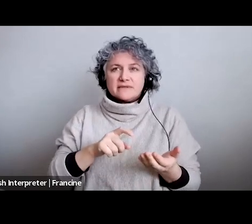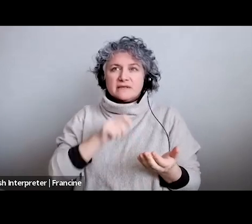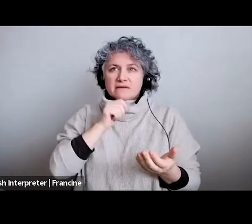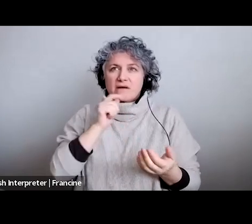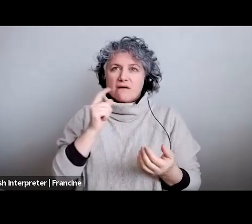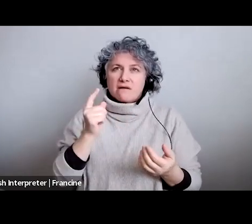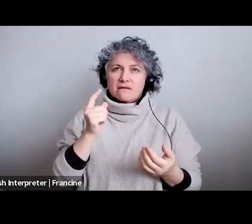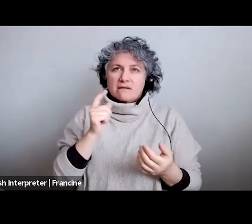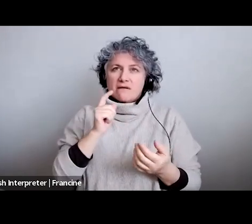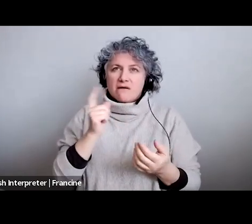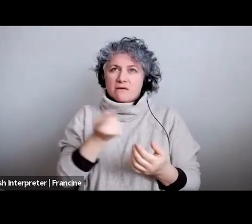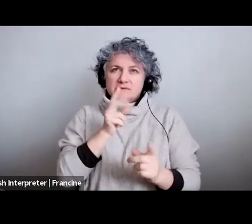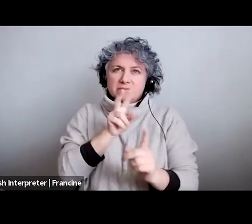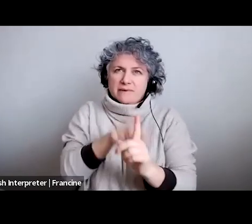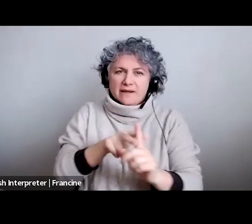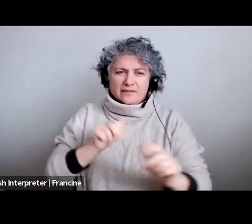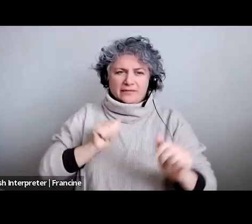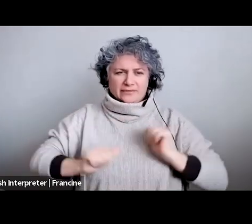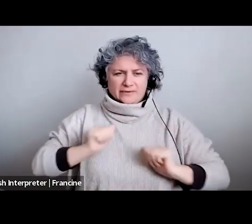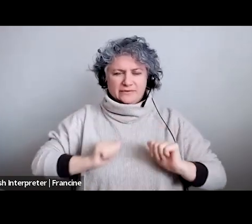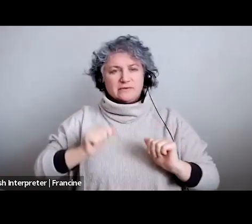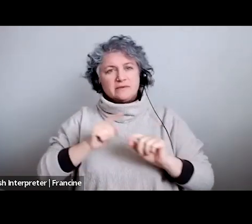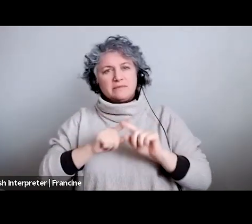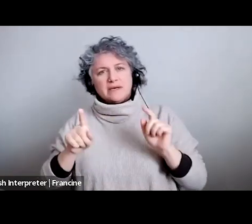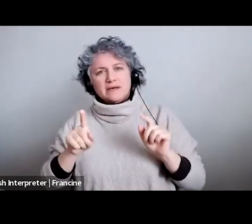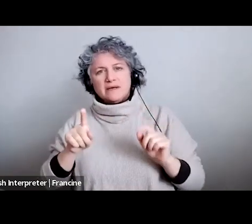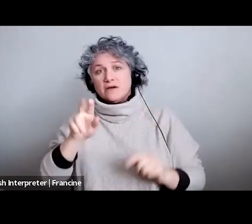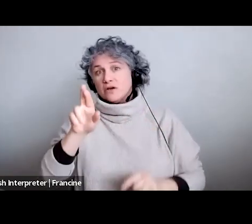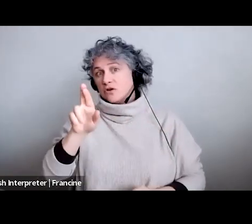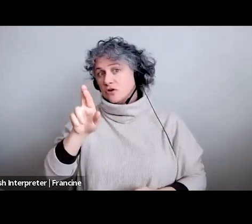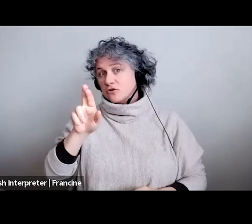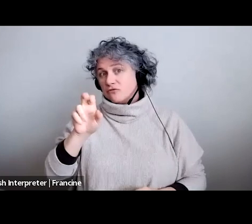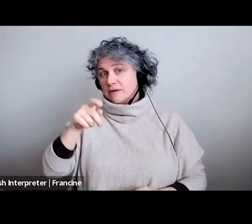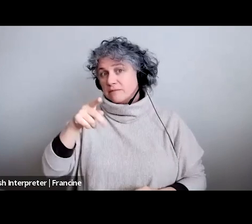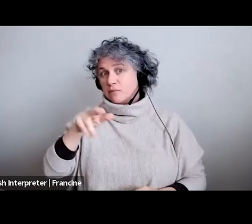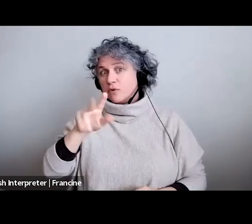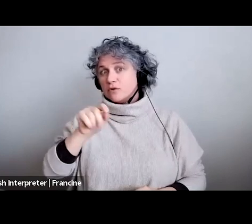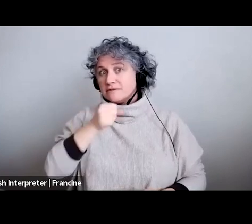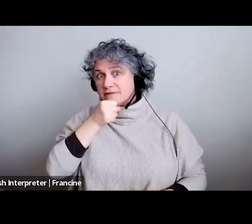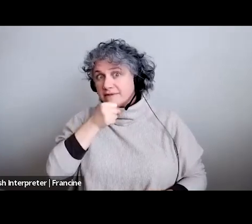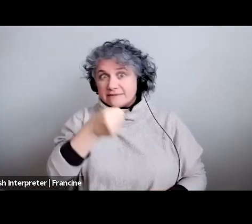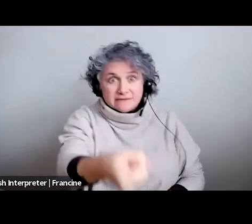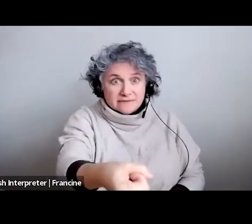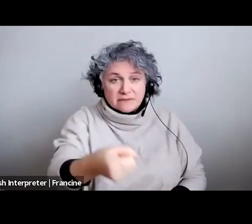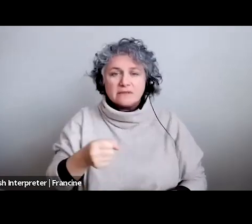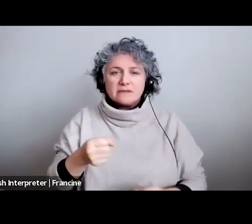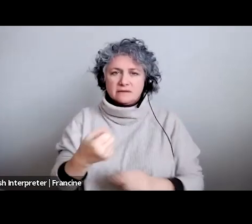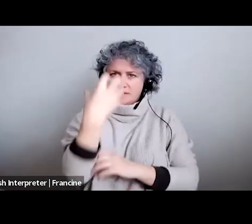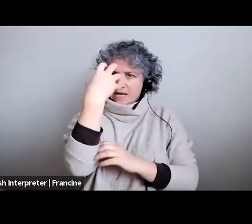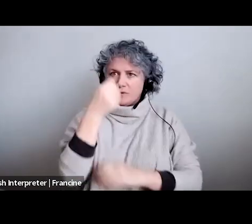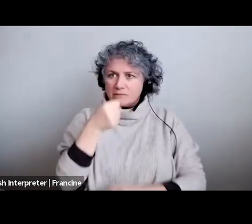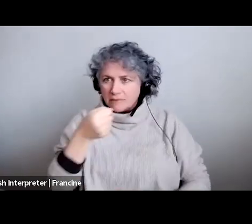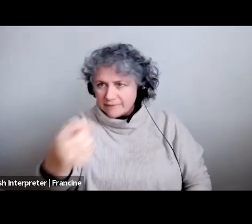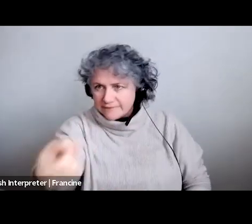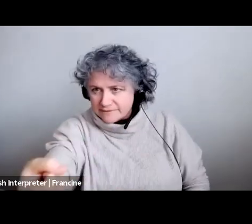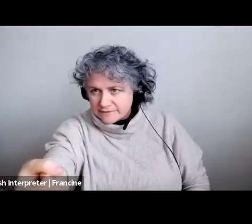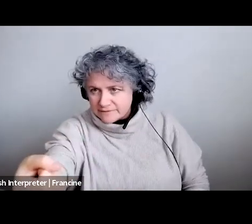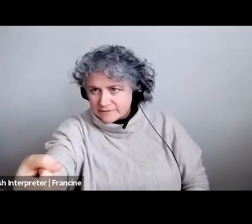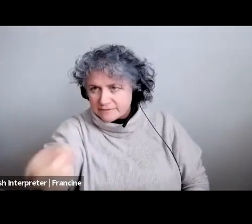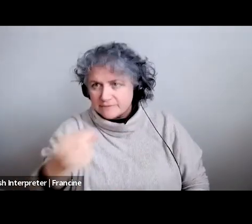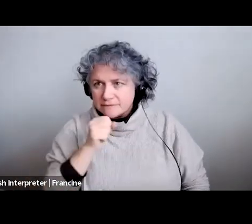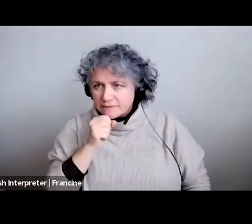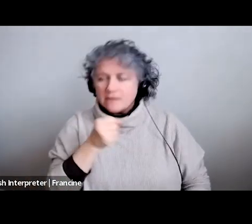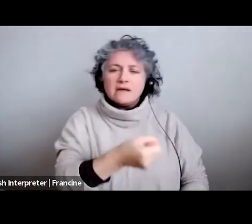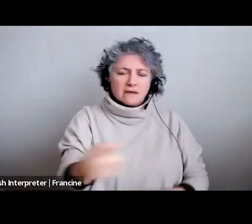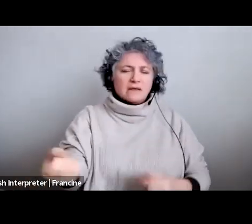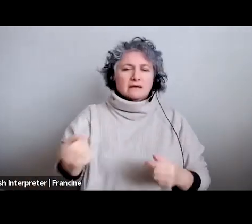but definitely for reporters and things like that obviously you would do it into the camera but i think often when you're